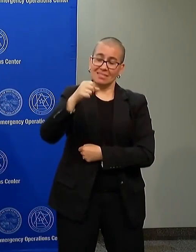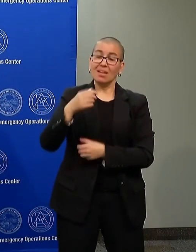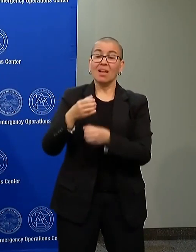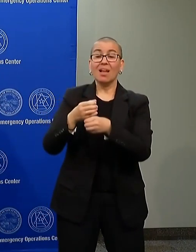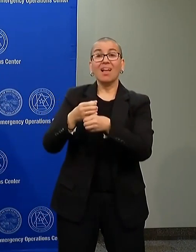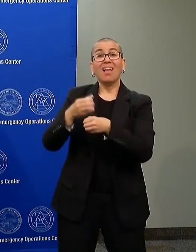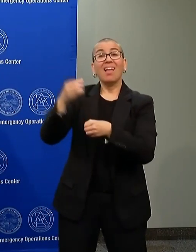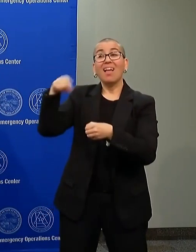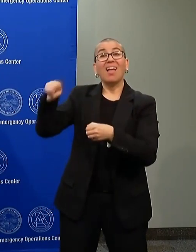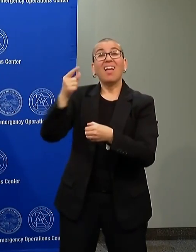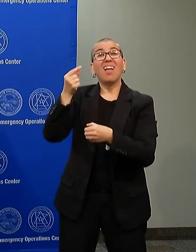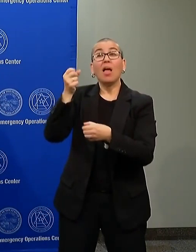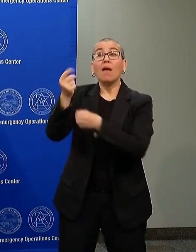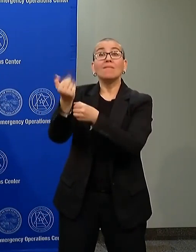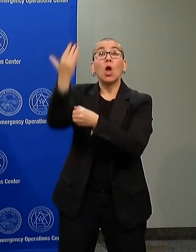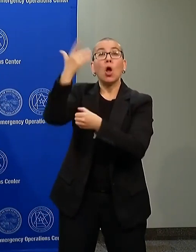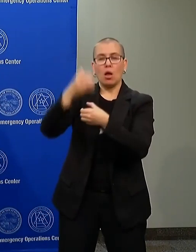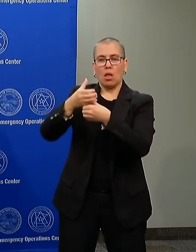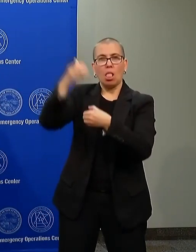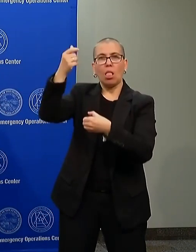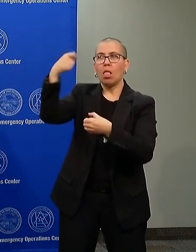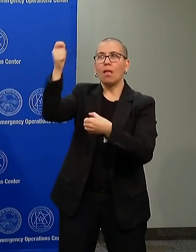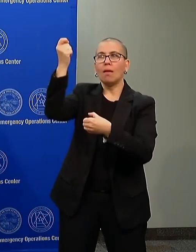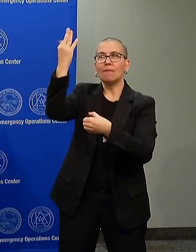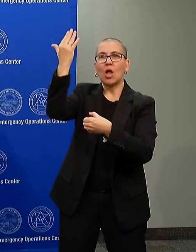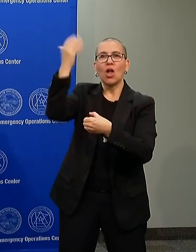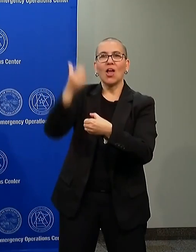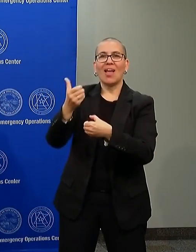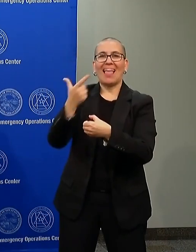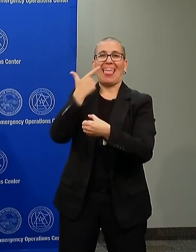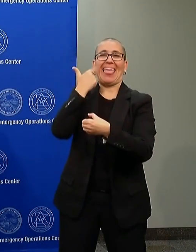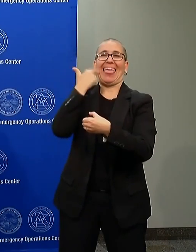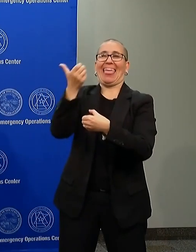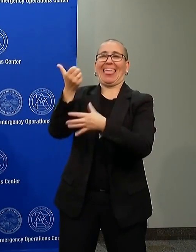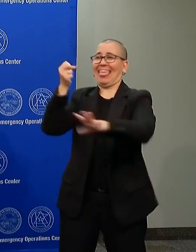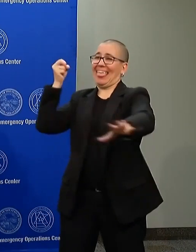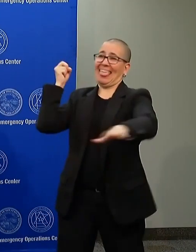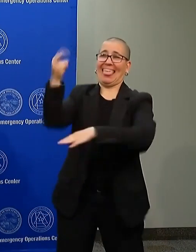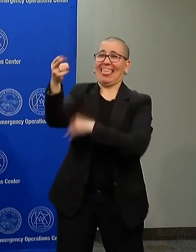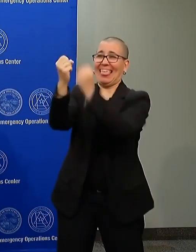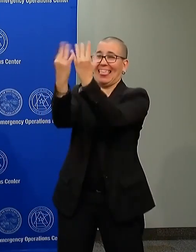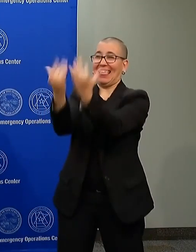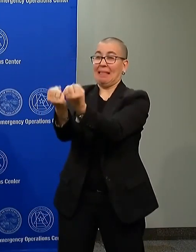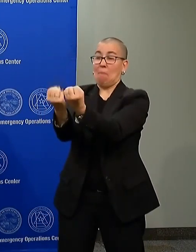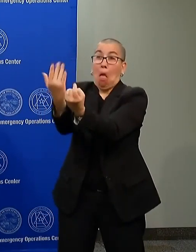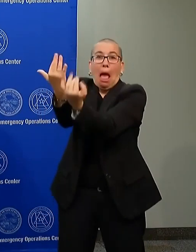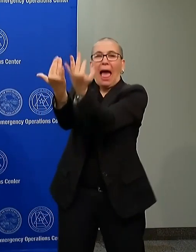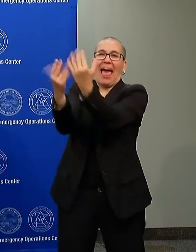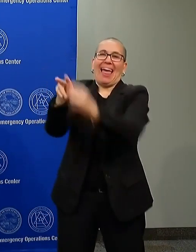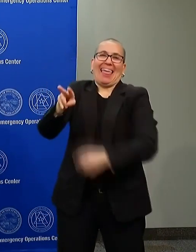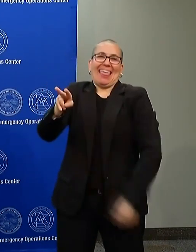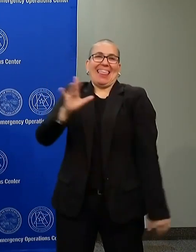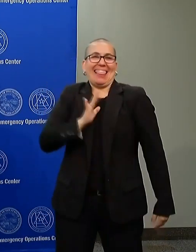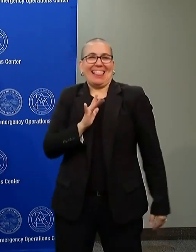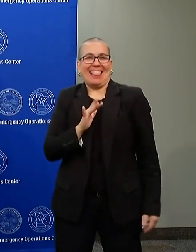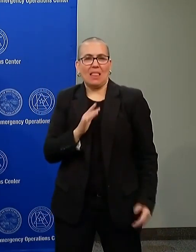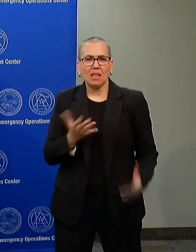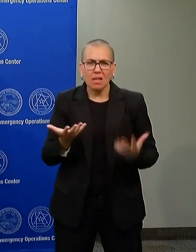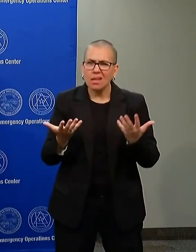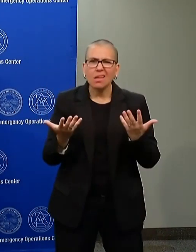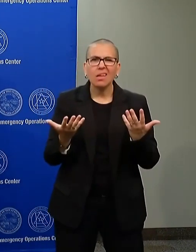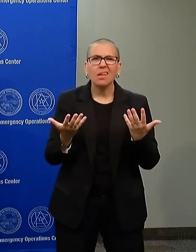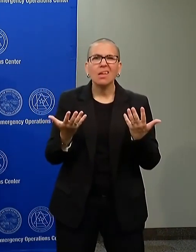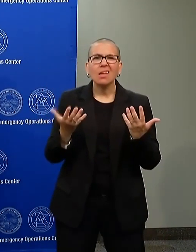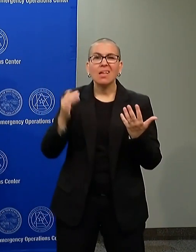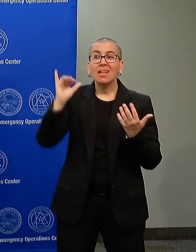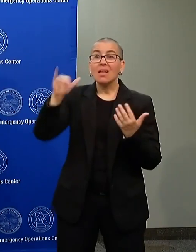Those rights stop at the point that you loot the liquor store in the neighborhood. Those rights stop when you loot the gas